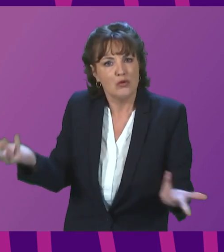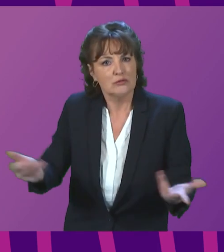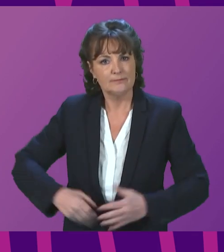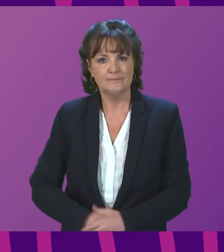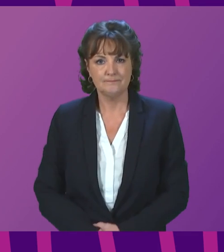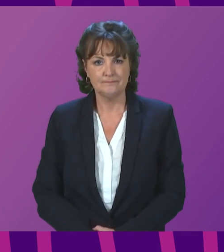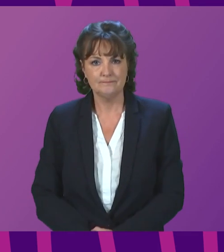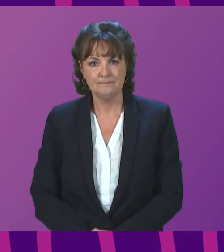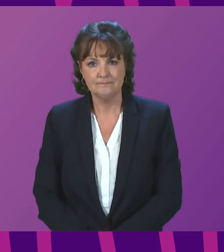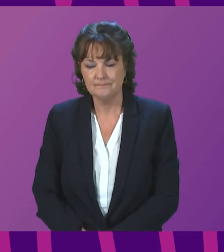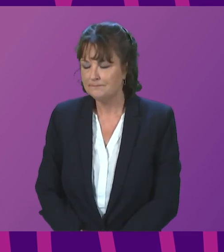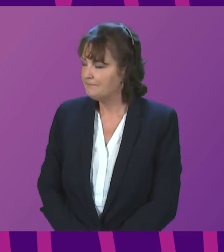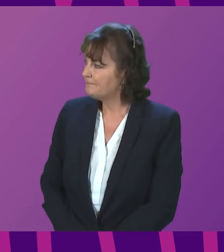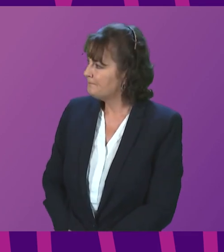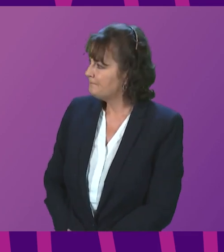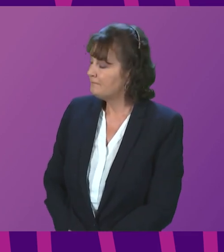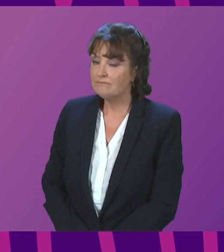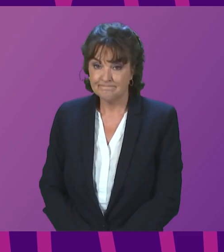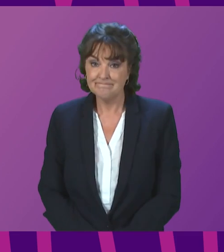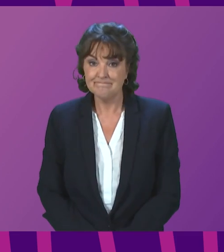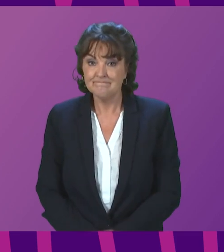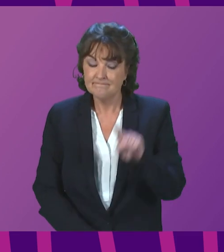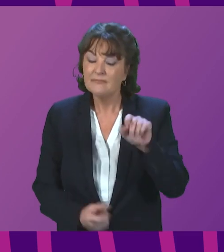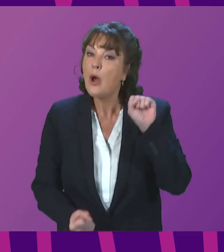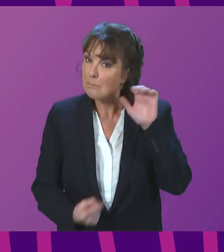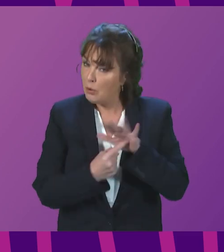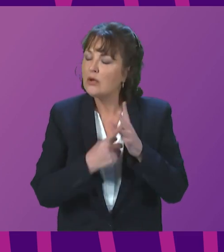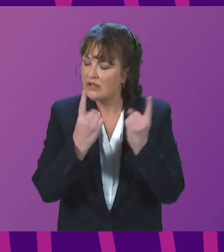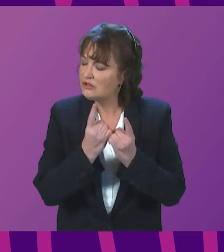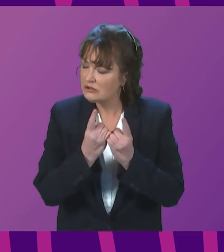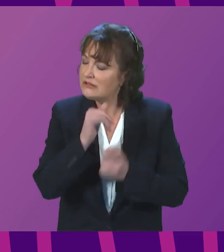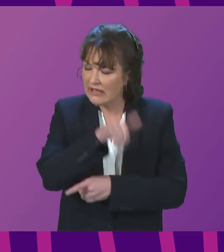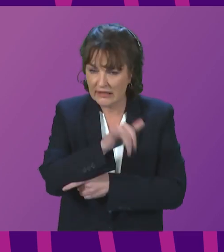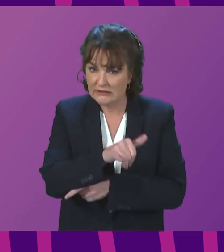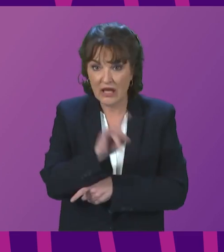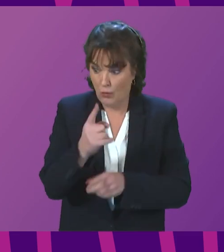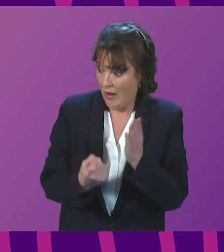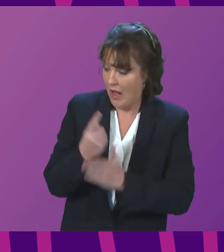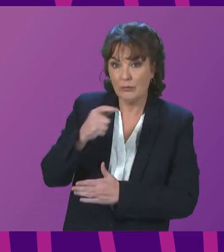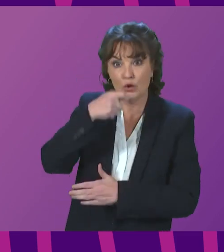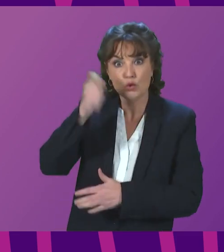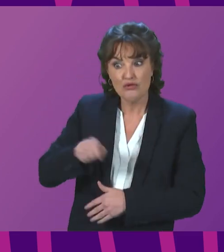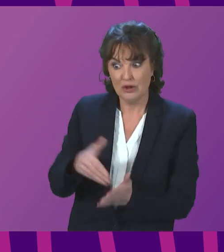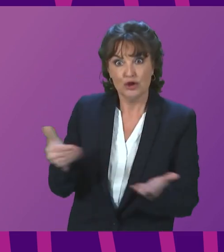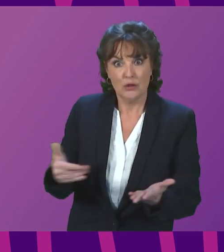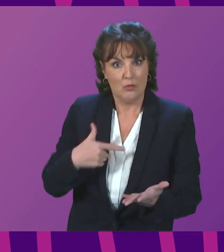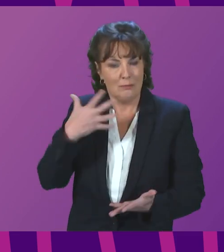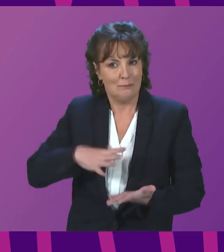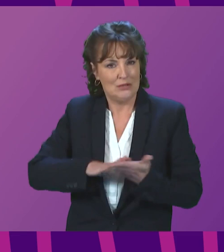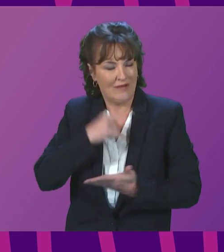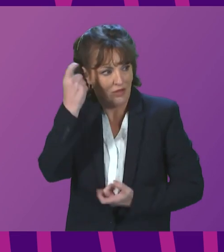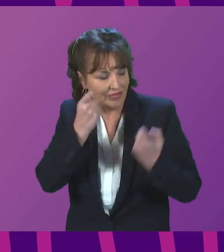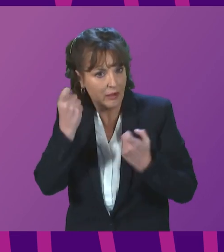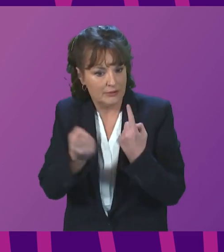These are important issues, and in light of what is happening in Ukraine, of course, we have to look carefully at all of these issues.